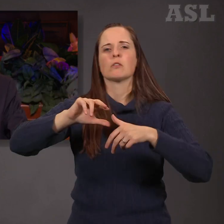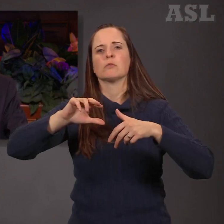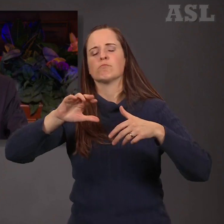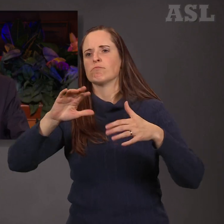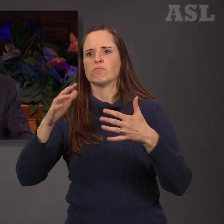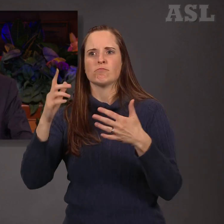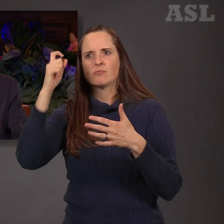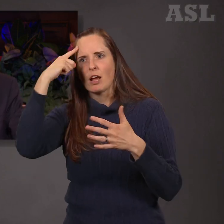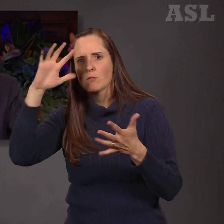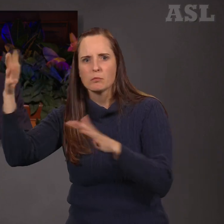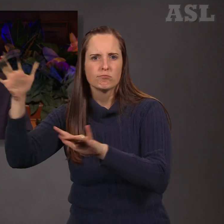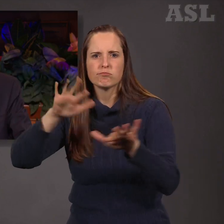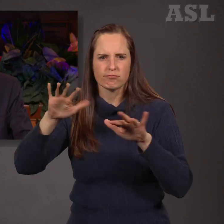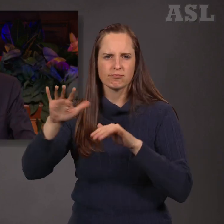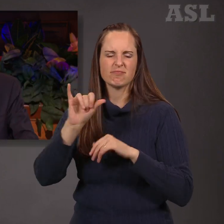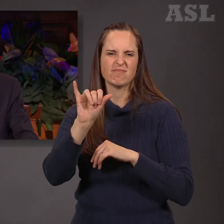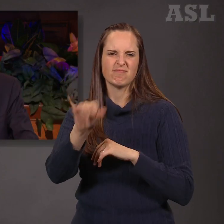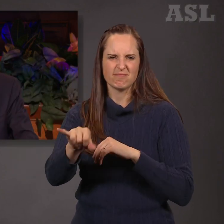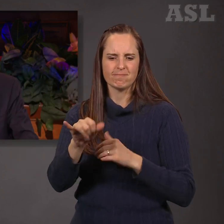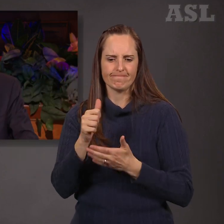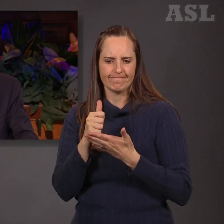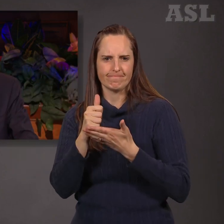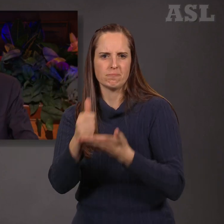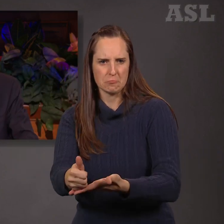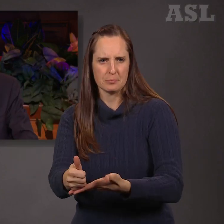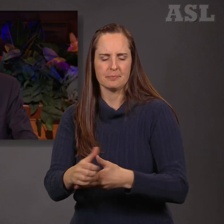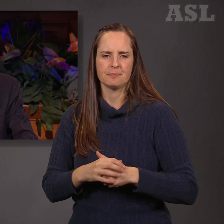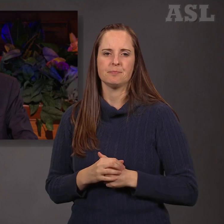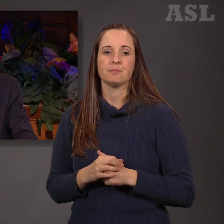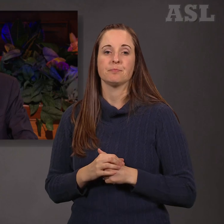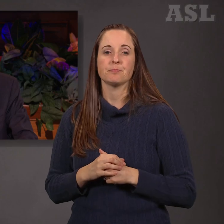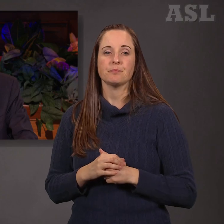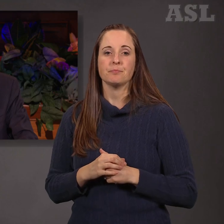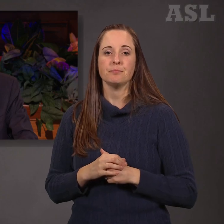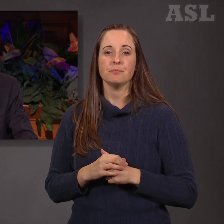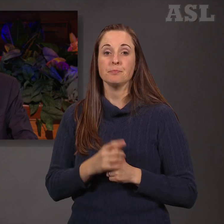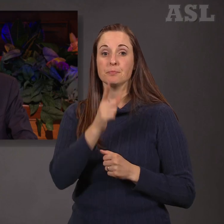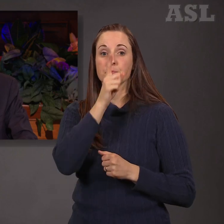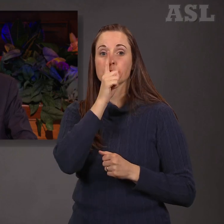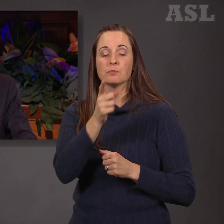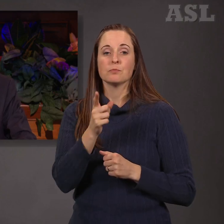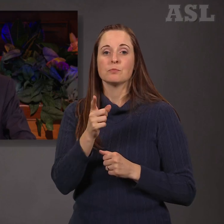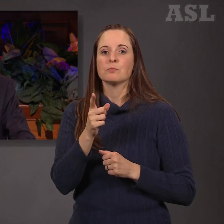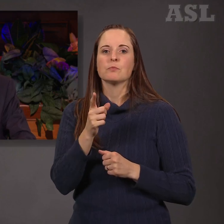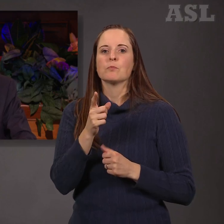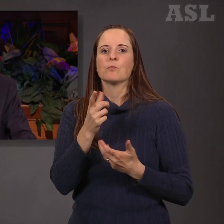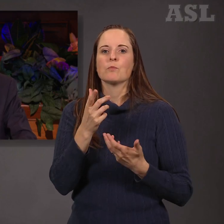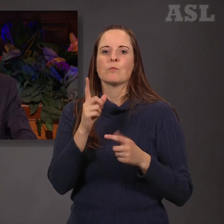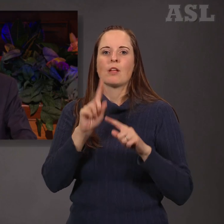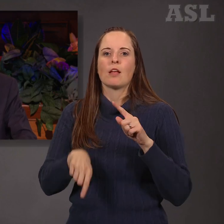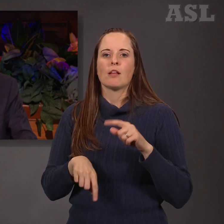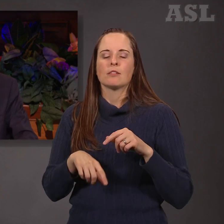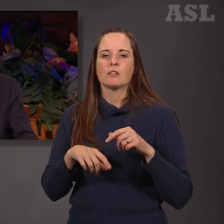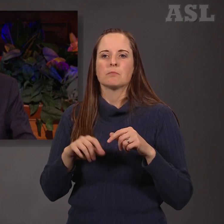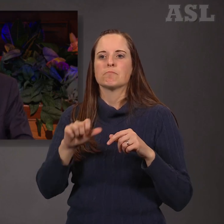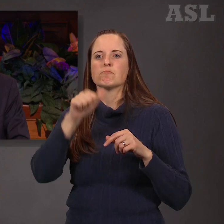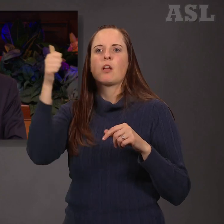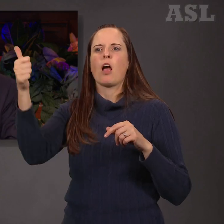disasters like tornadoes and earthquakes. Other charitable activities our members support by their voluntary